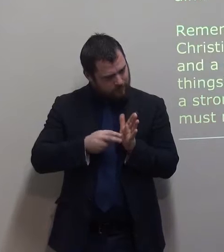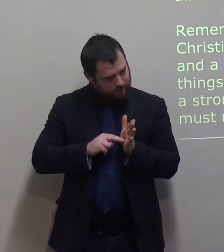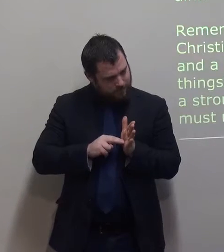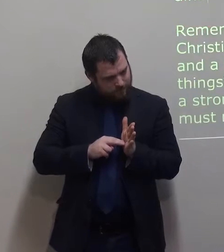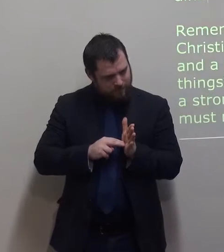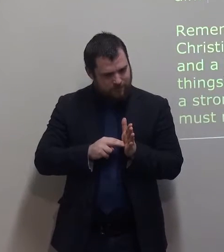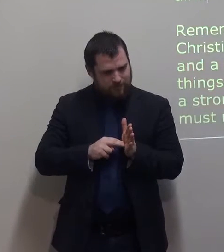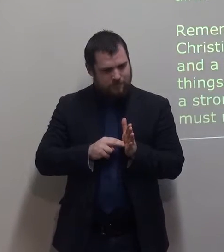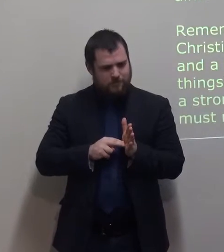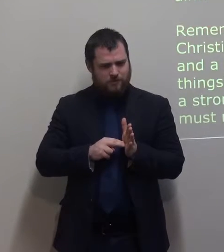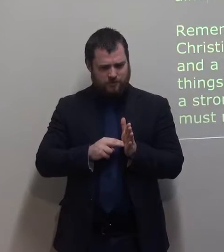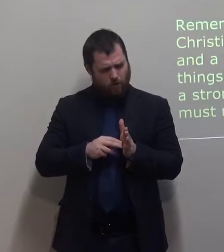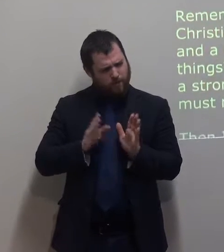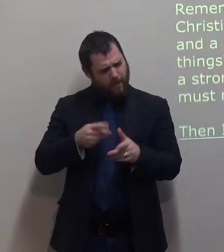Do I have these three things?